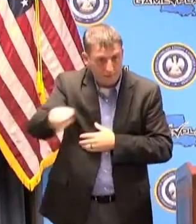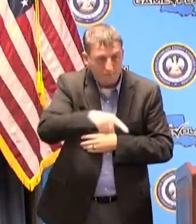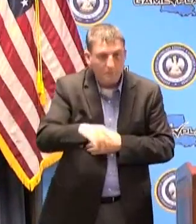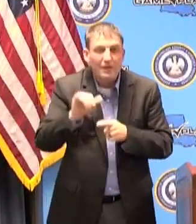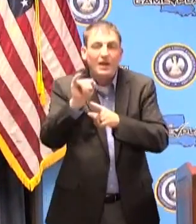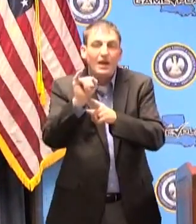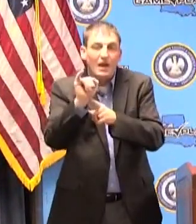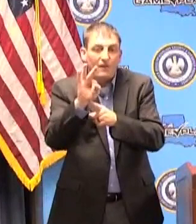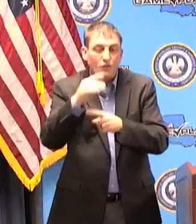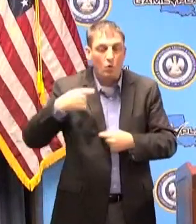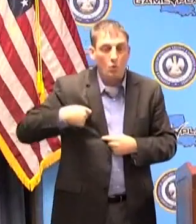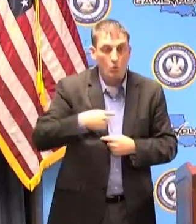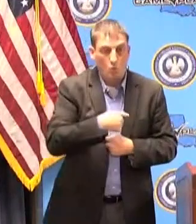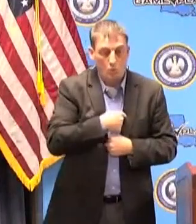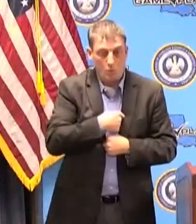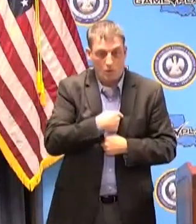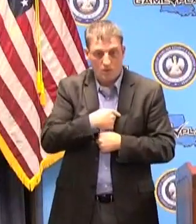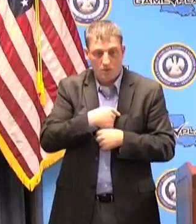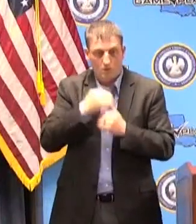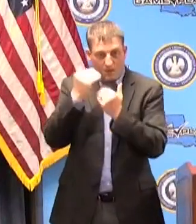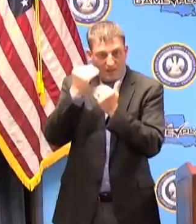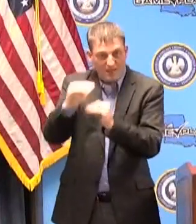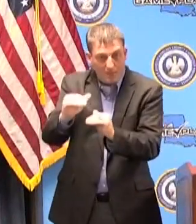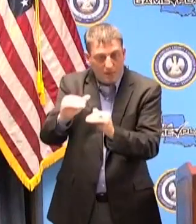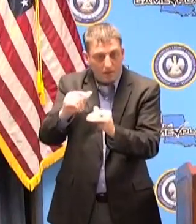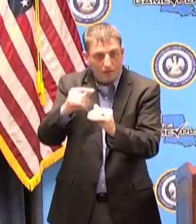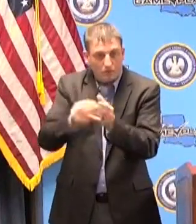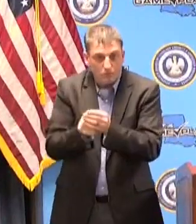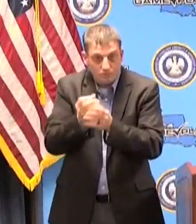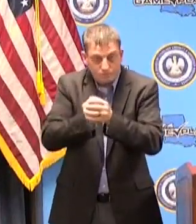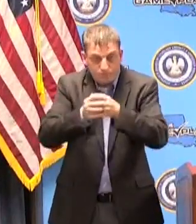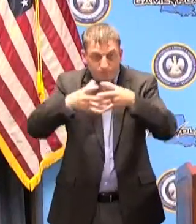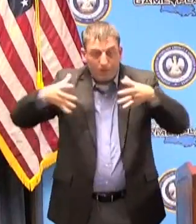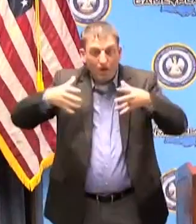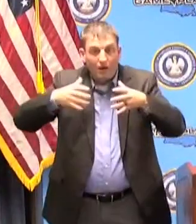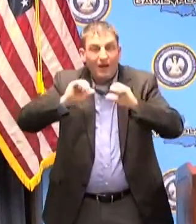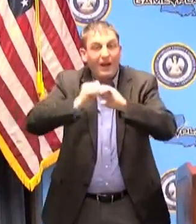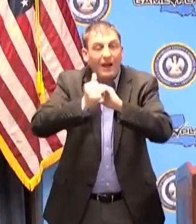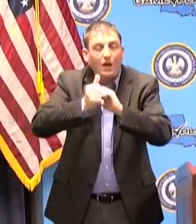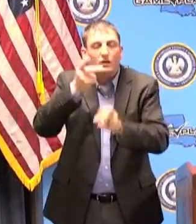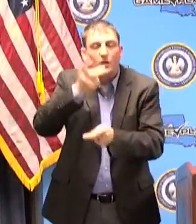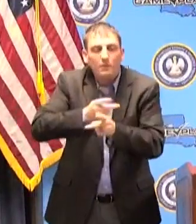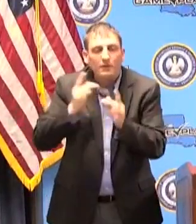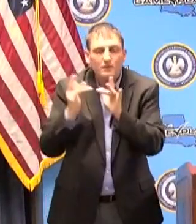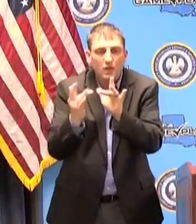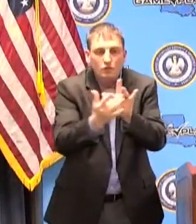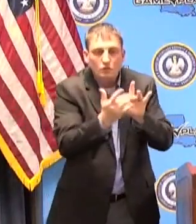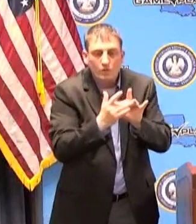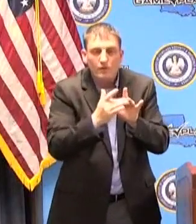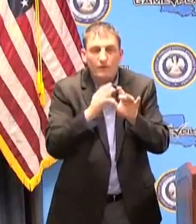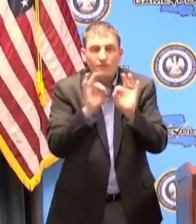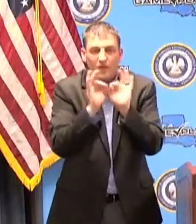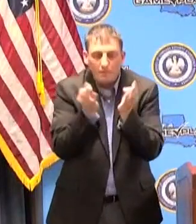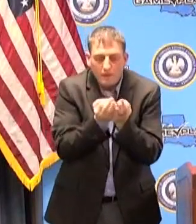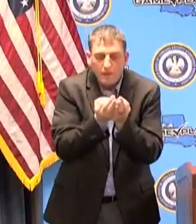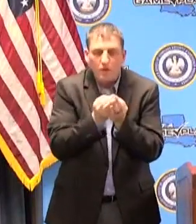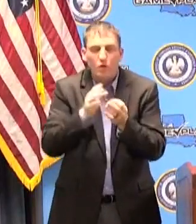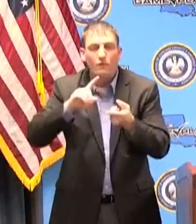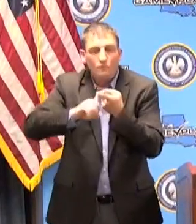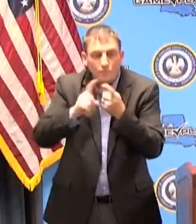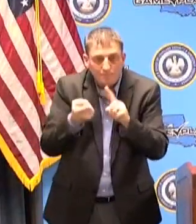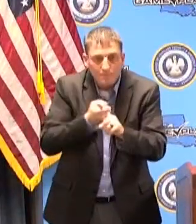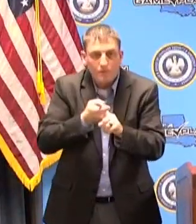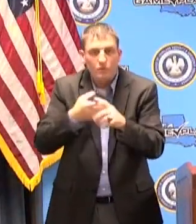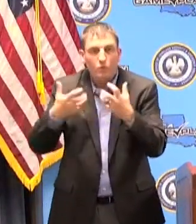if we flatten that curve by staying in touch with our family members and in touch with our peers and our